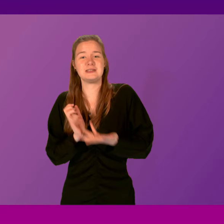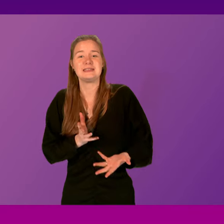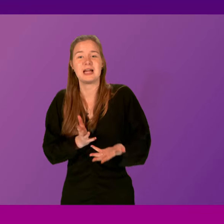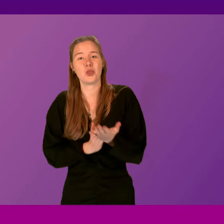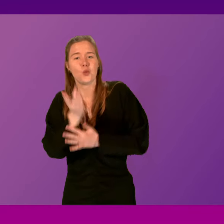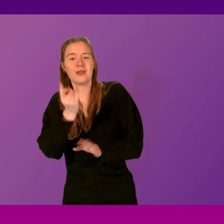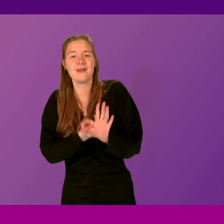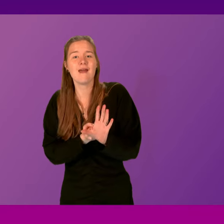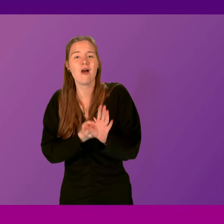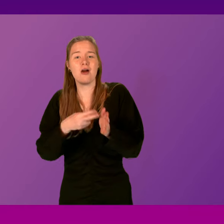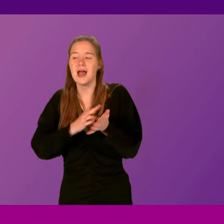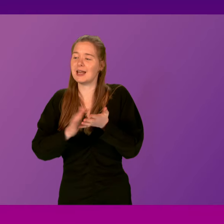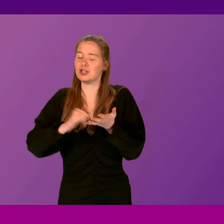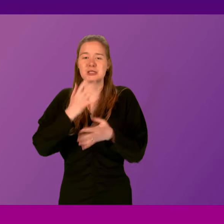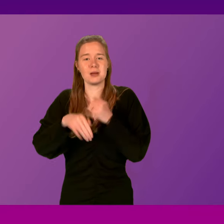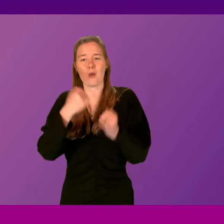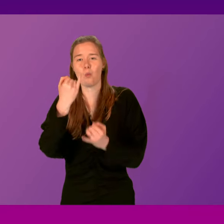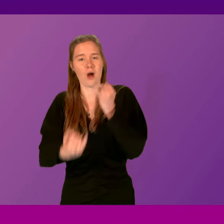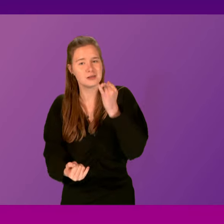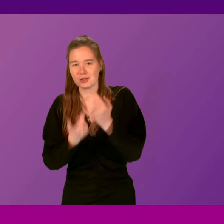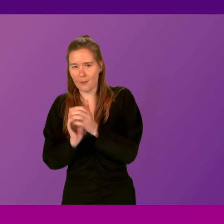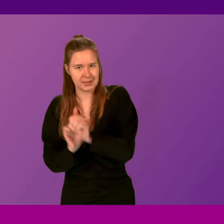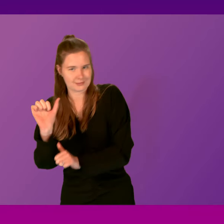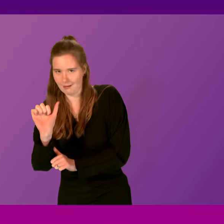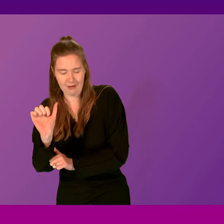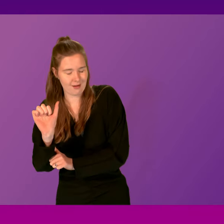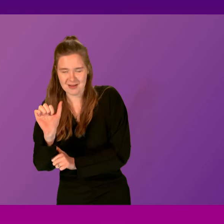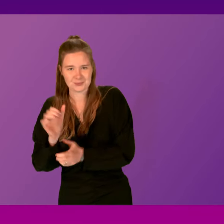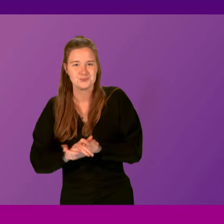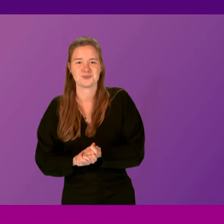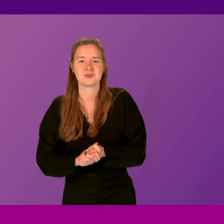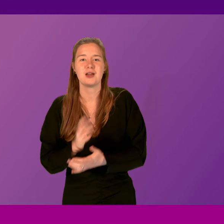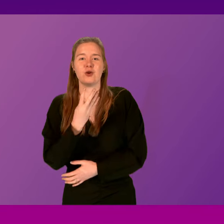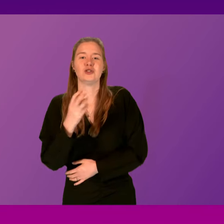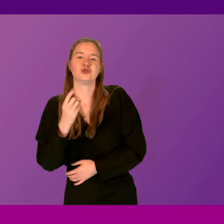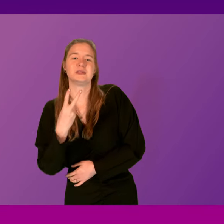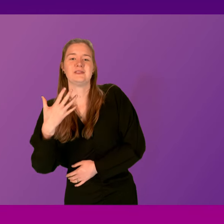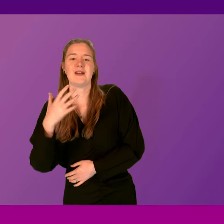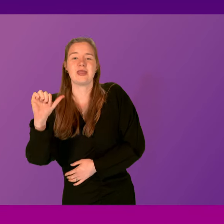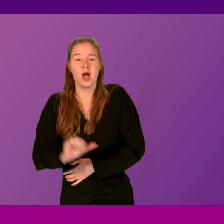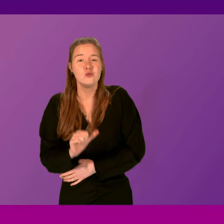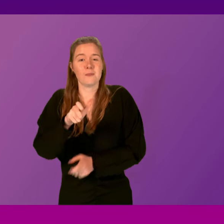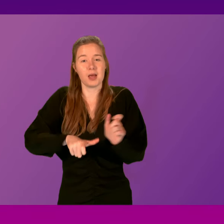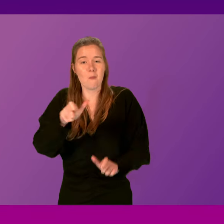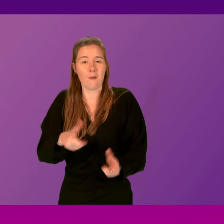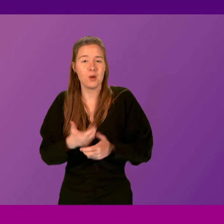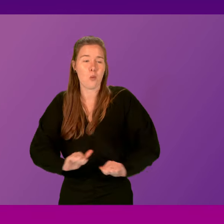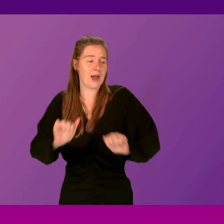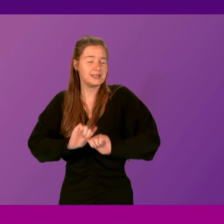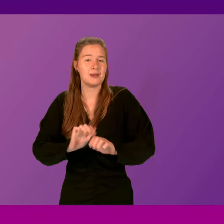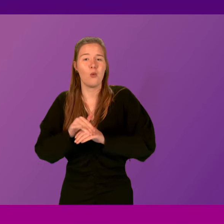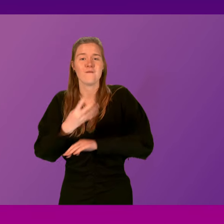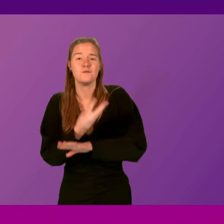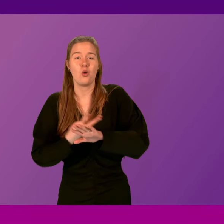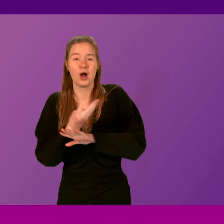year, things in our NHS have got worse, not better. Over 425,000 patients waited more than four hours